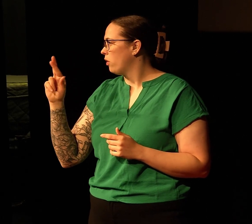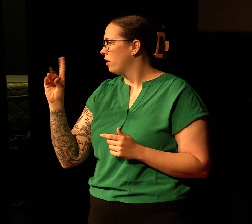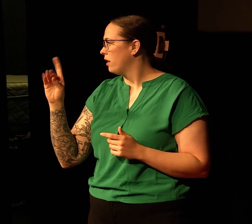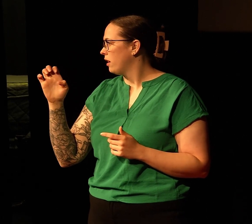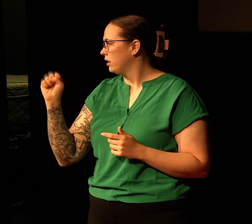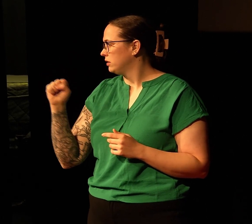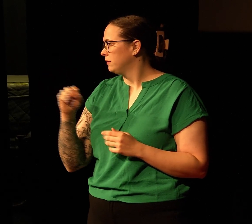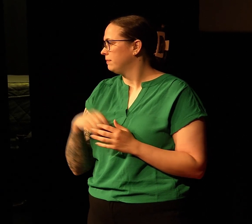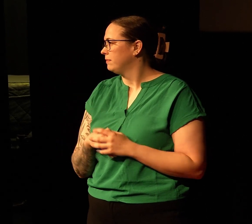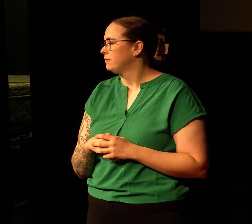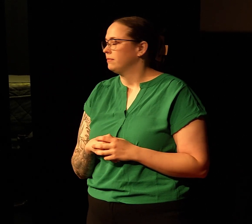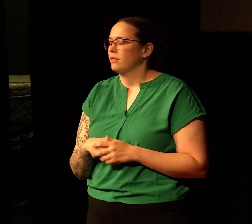Paredes.